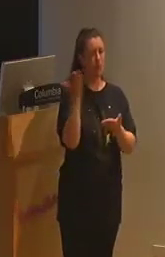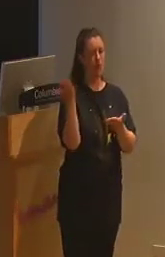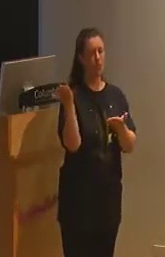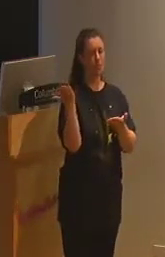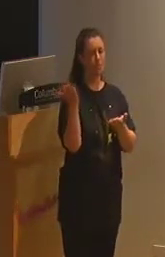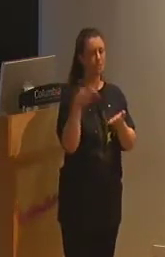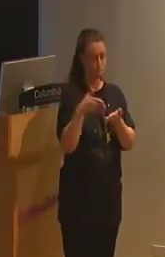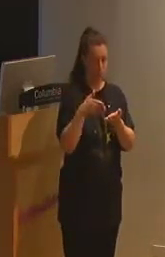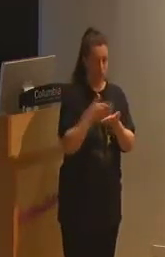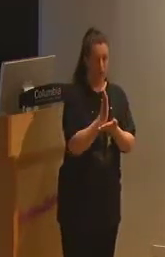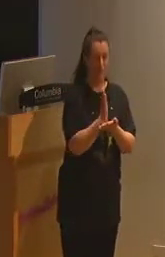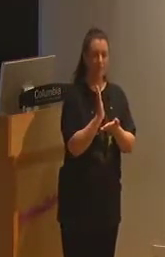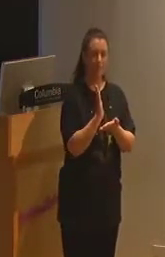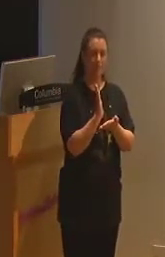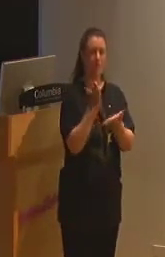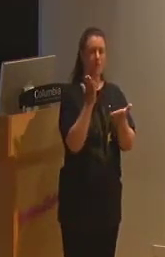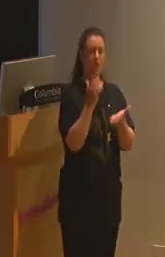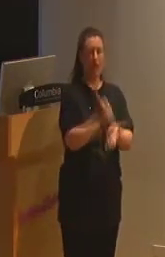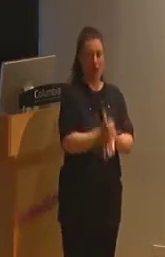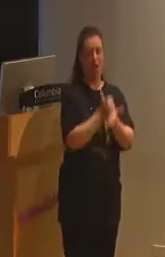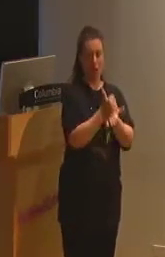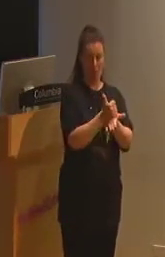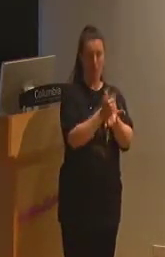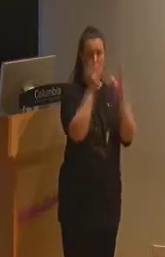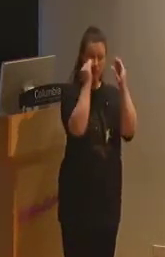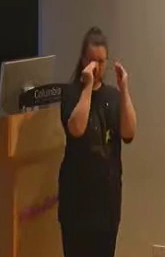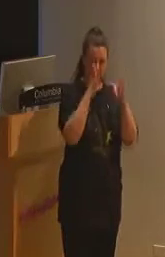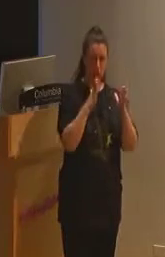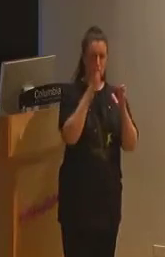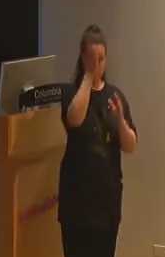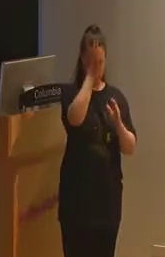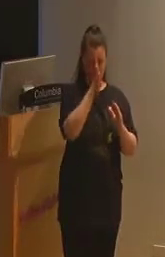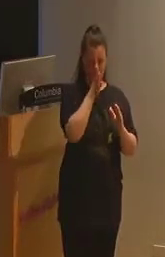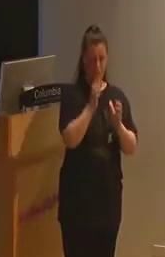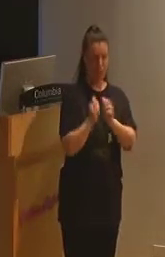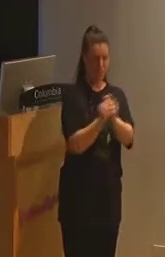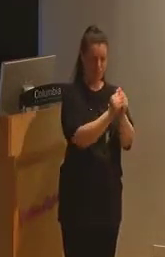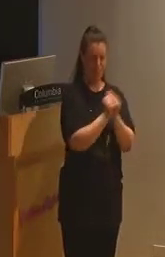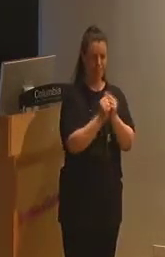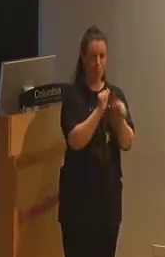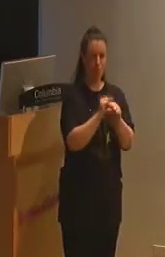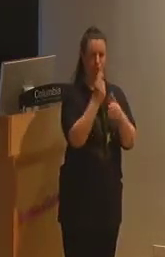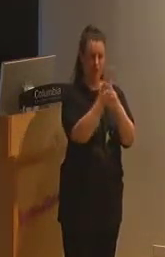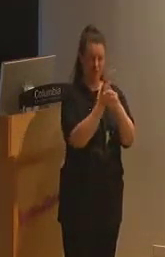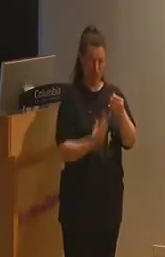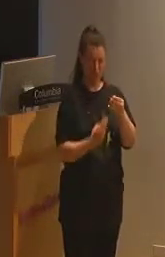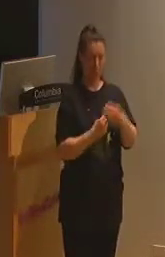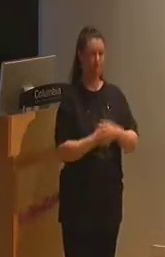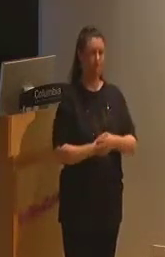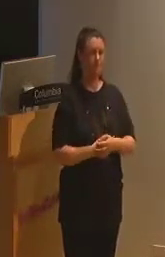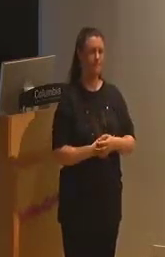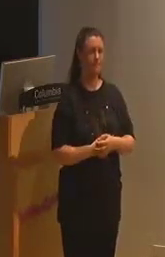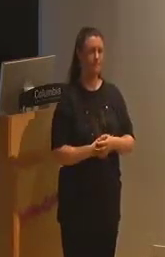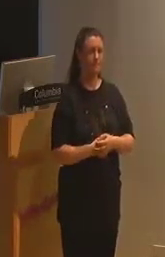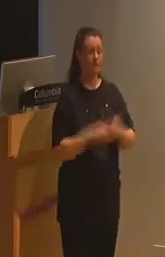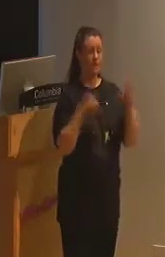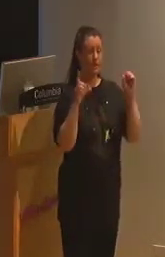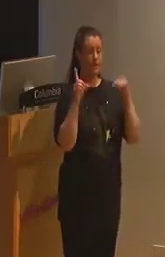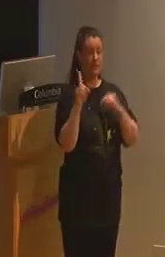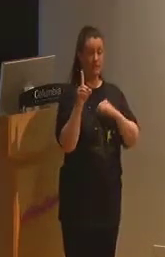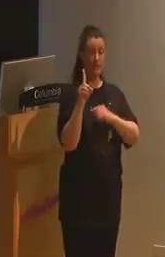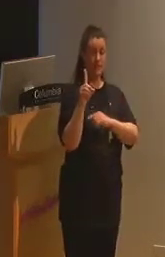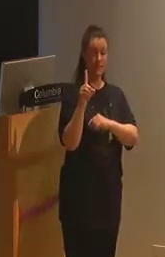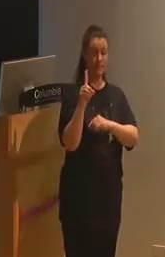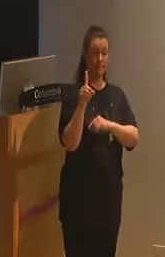of bodily abnormality within the IDEA produces a problematic deficit model of disability. Disability scholar